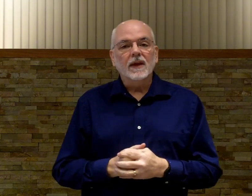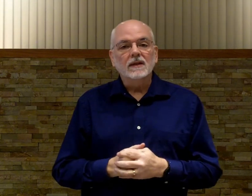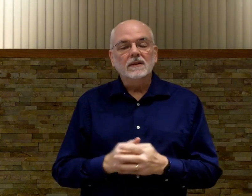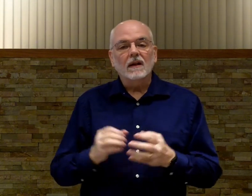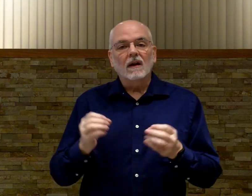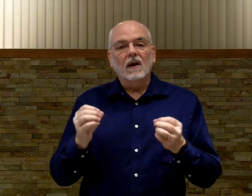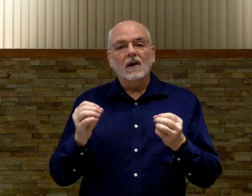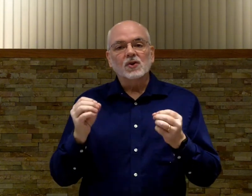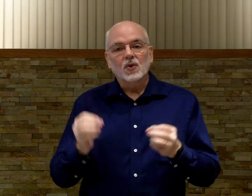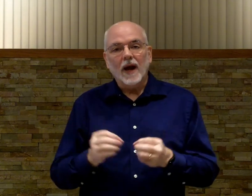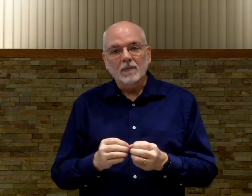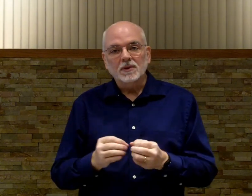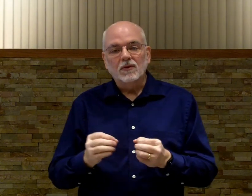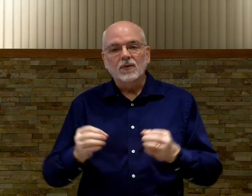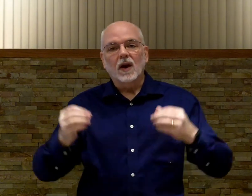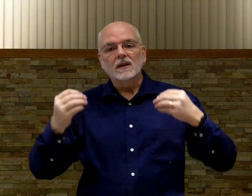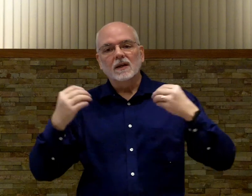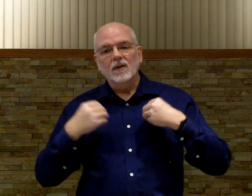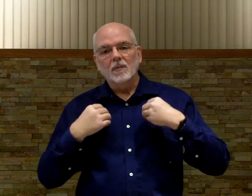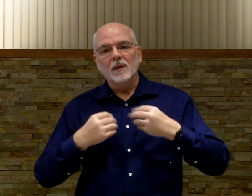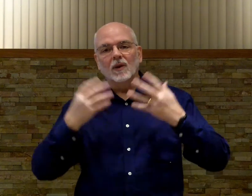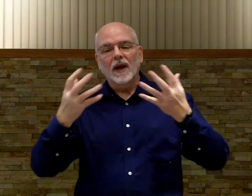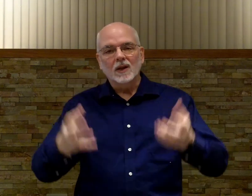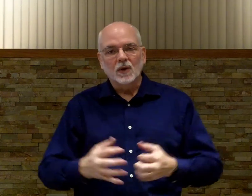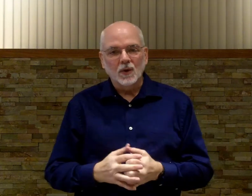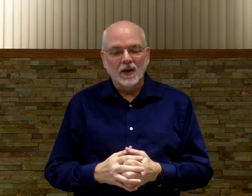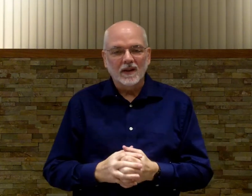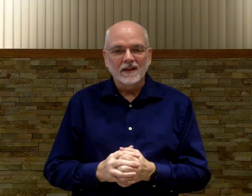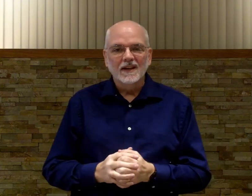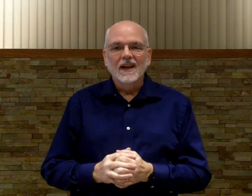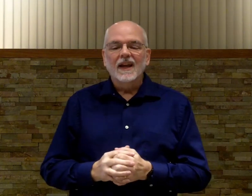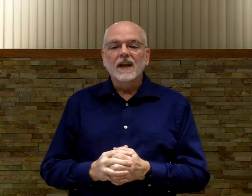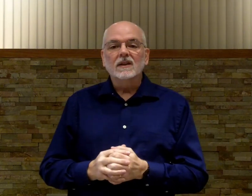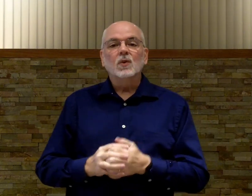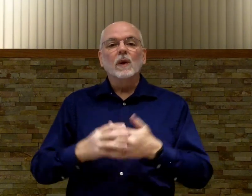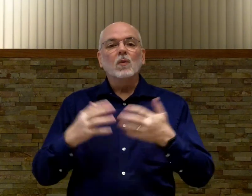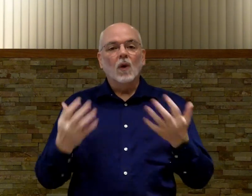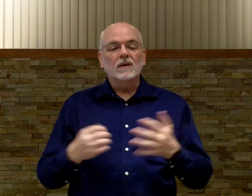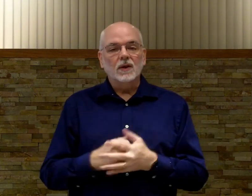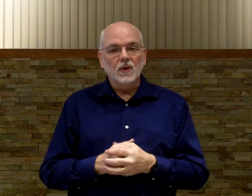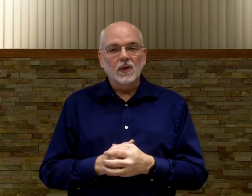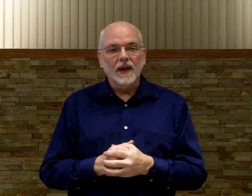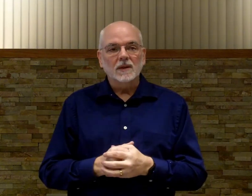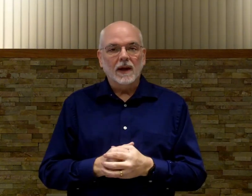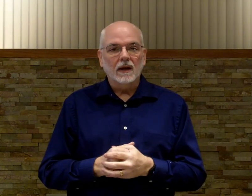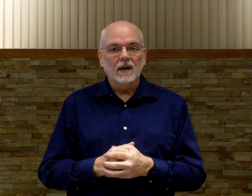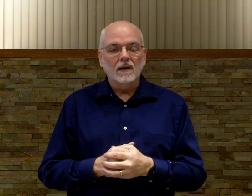things that are traps for us hearing people as we're doing this is we want to do things by letter.